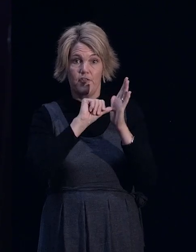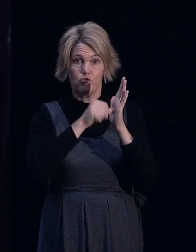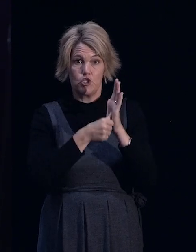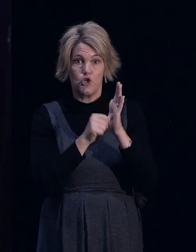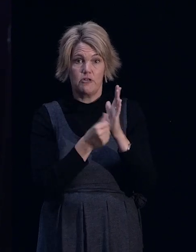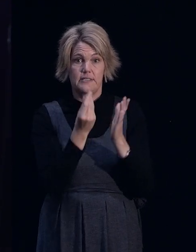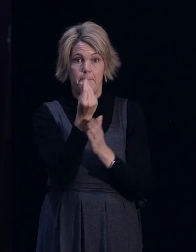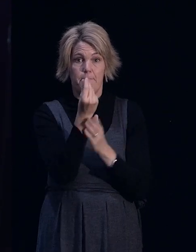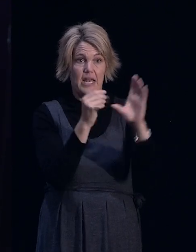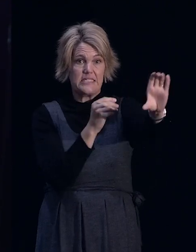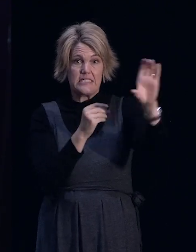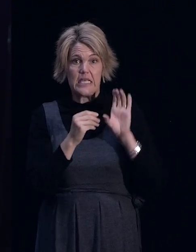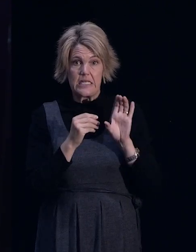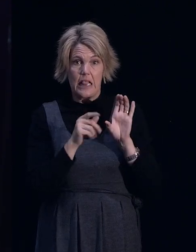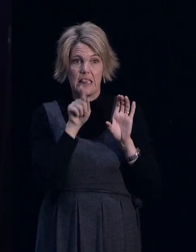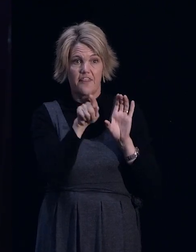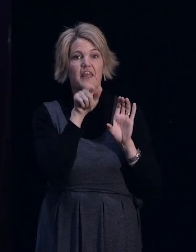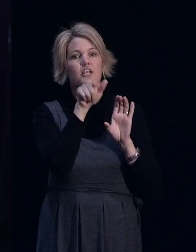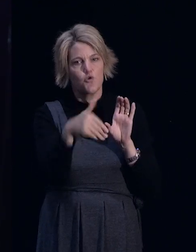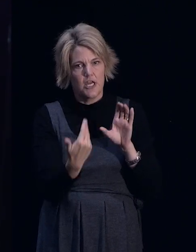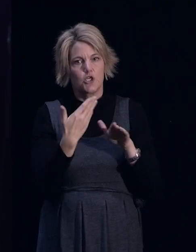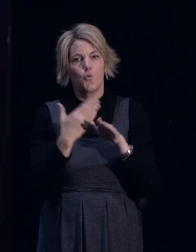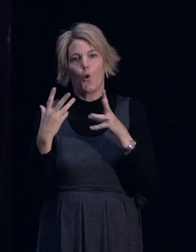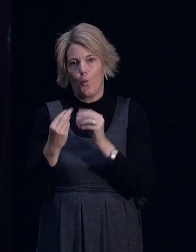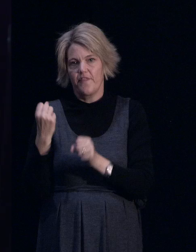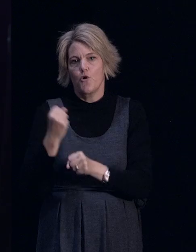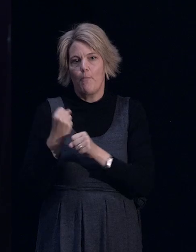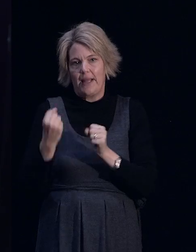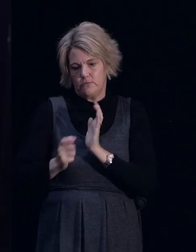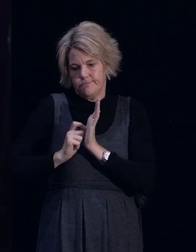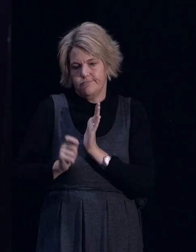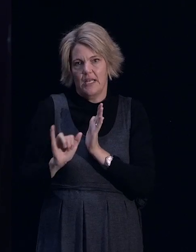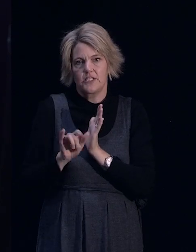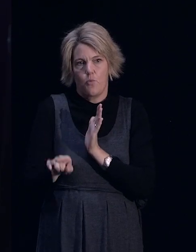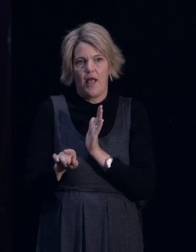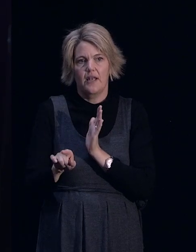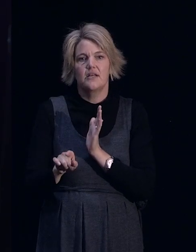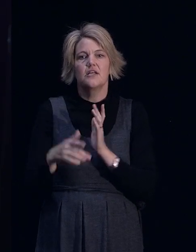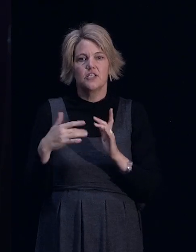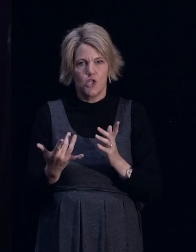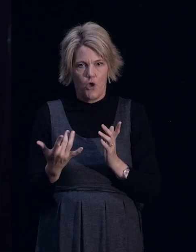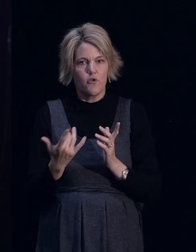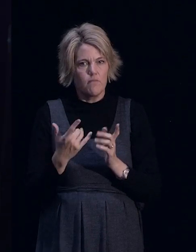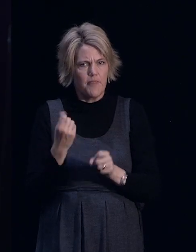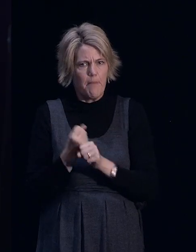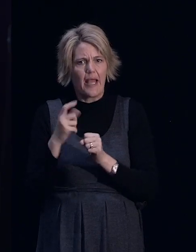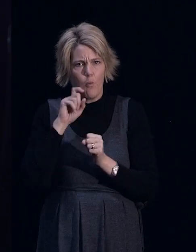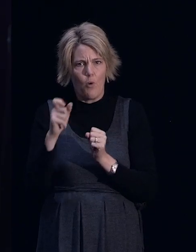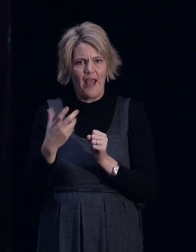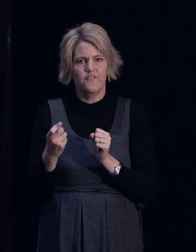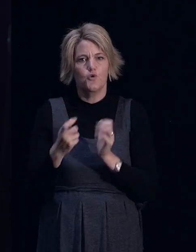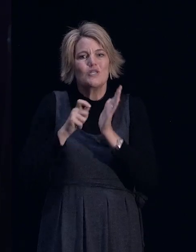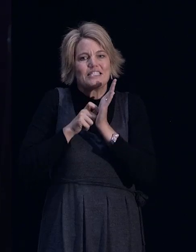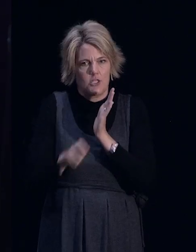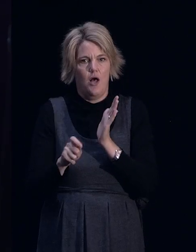claim or to settle, then you'll work with your bank around closing that out as well. So your bank actually will be a party. will signature to that settlement